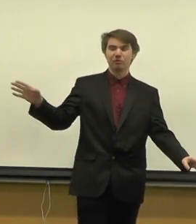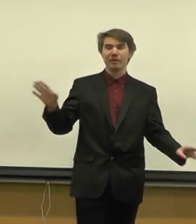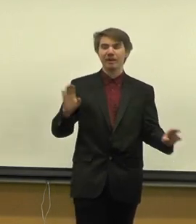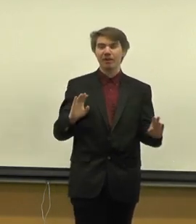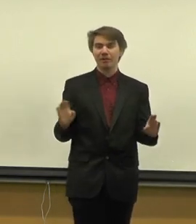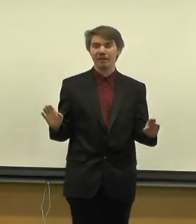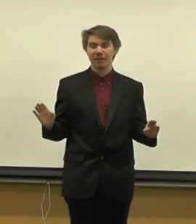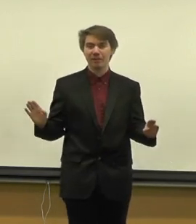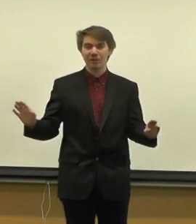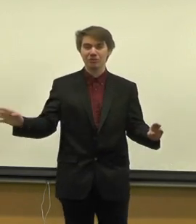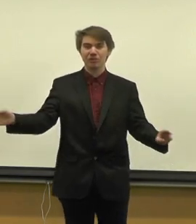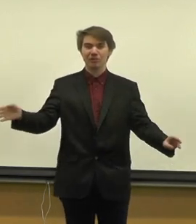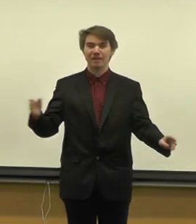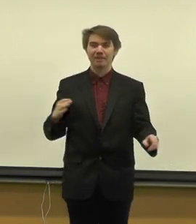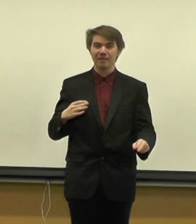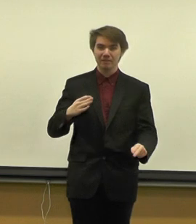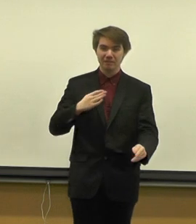stringing it all together, it should look like this.